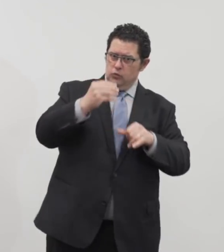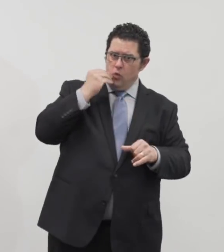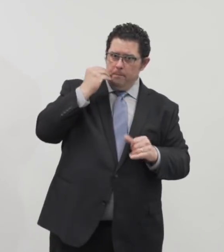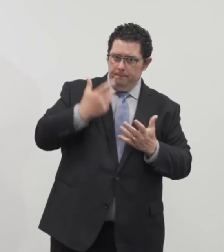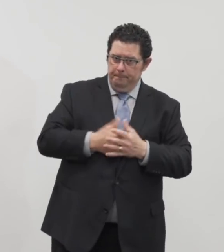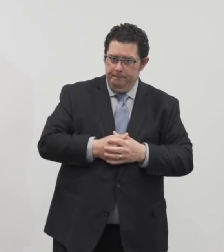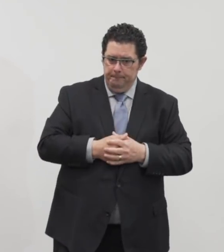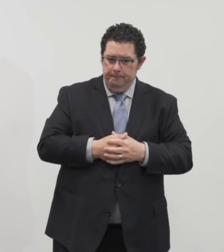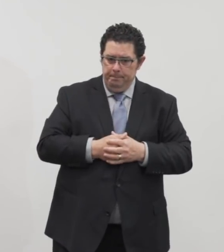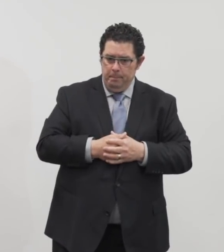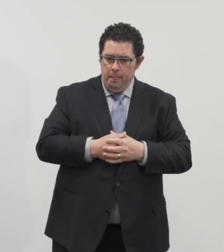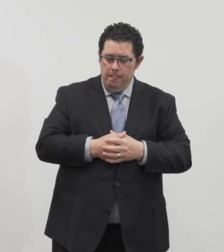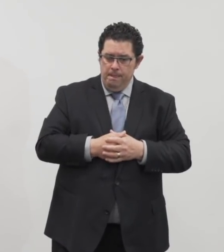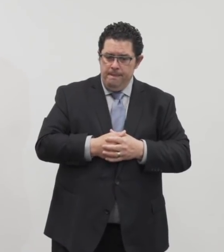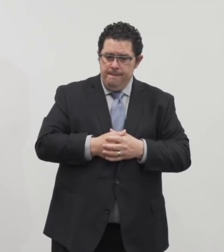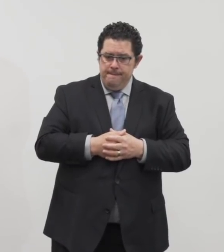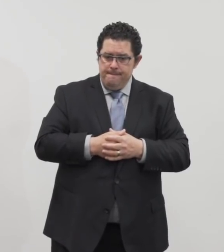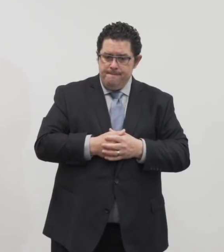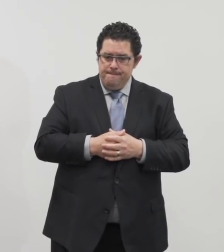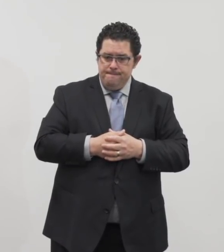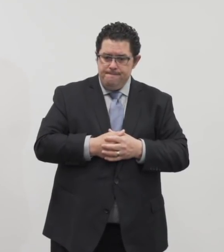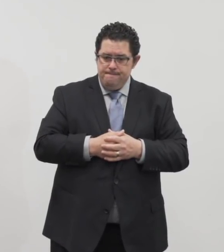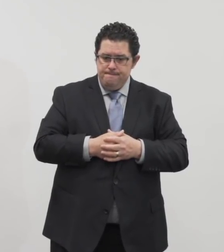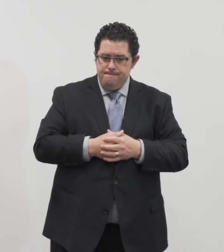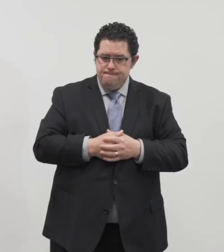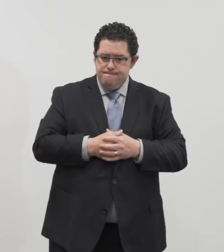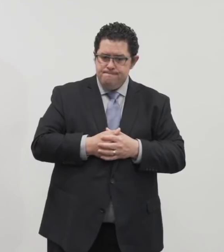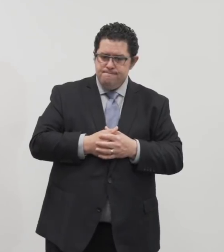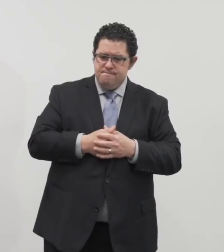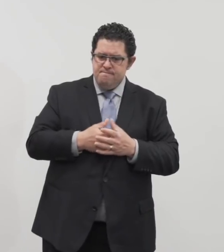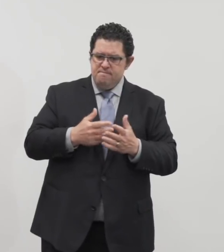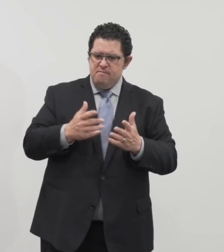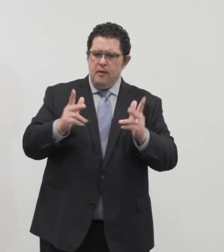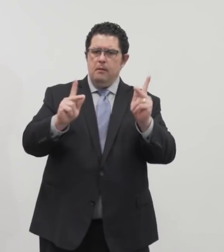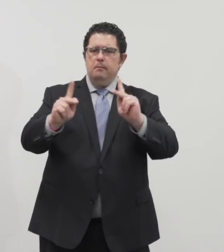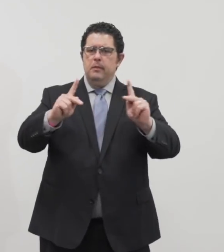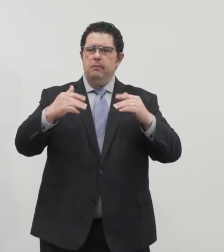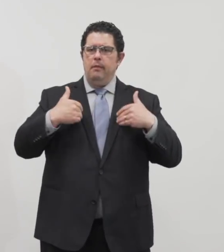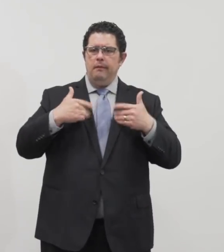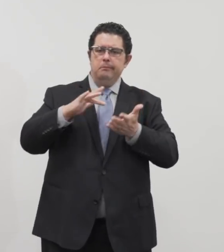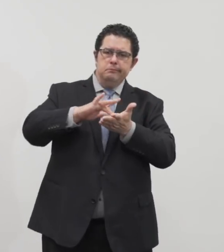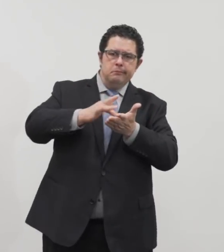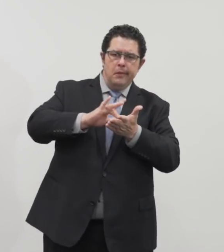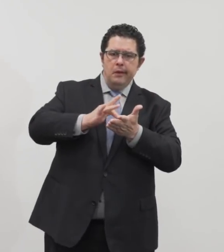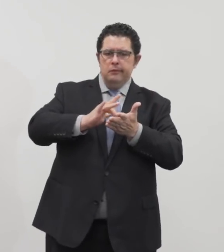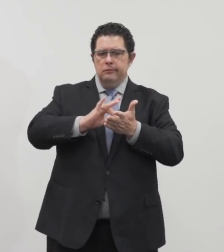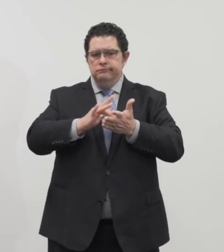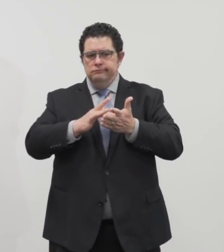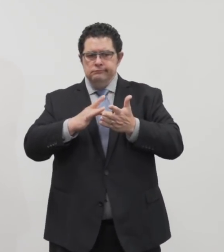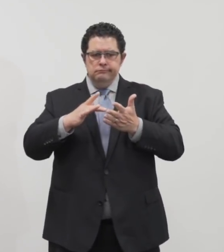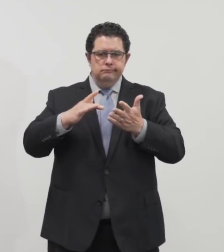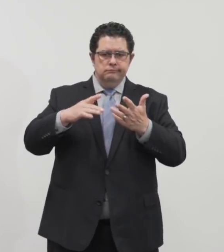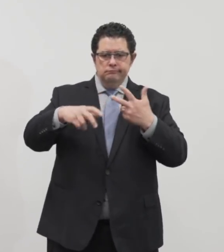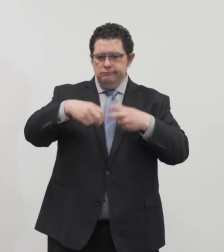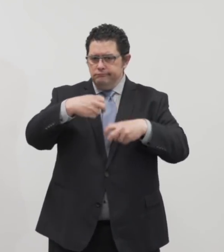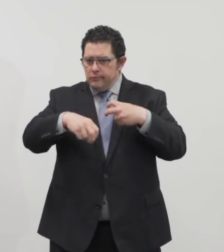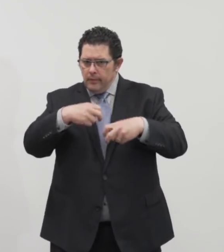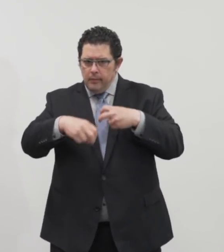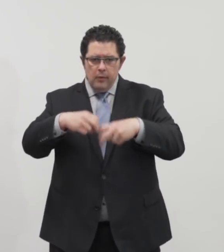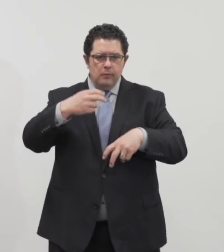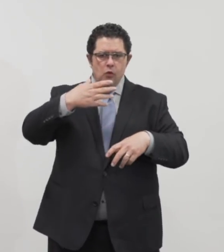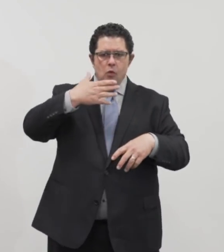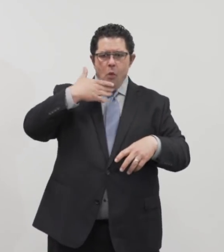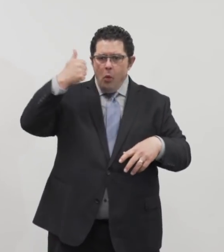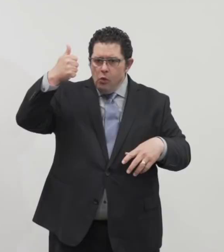high risk, has complication, medical problems, it makes them at risk. Anyone who is older should